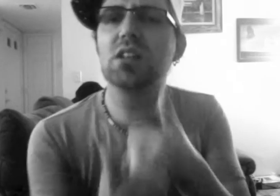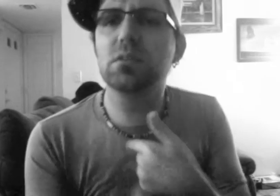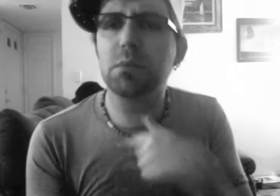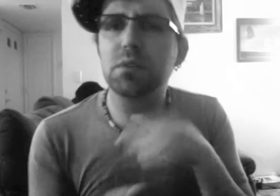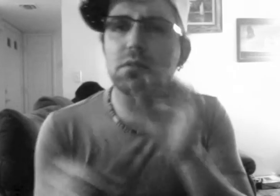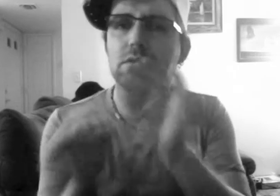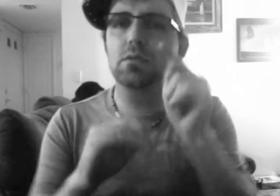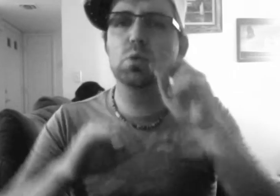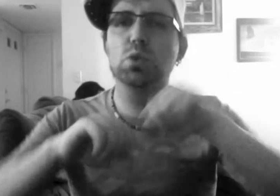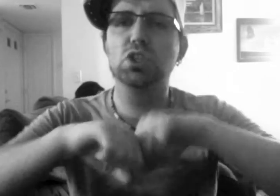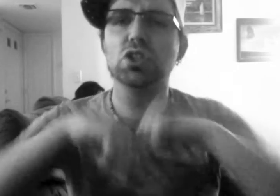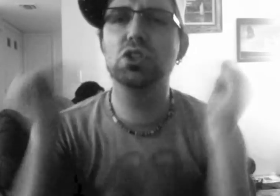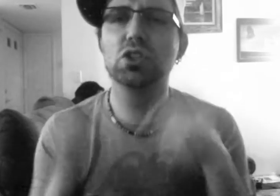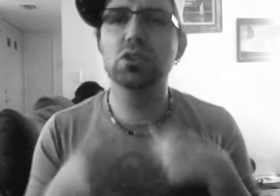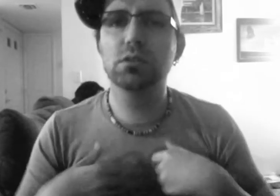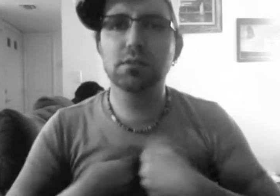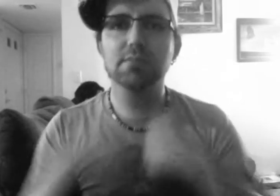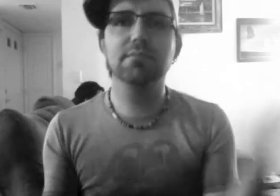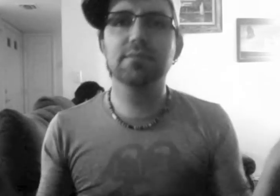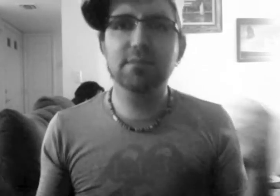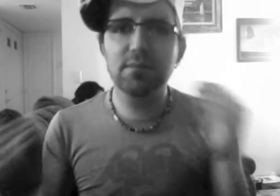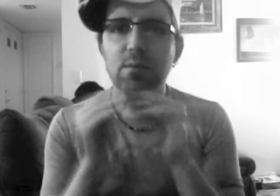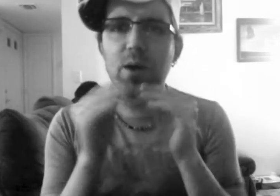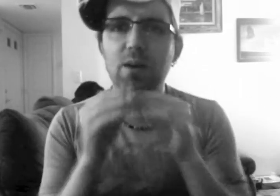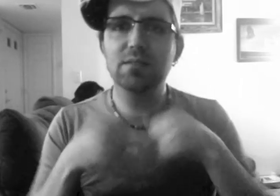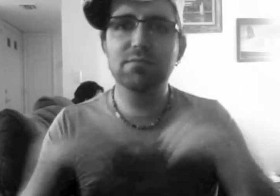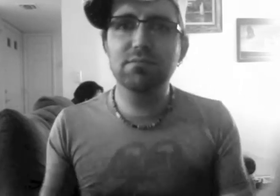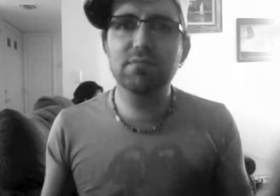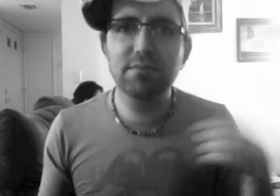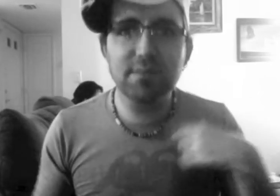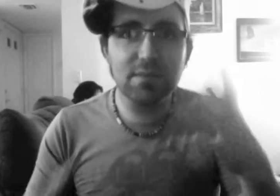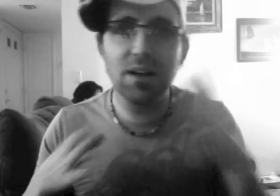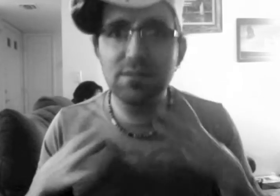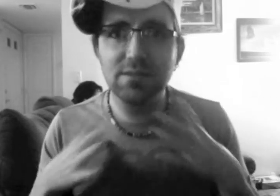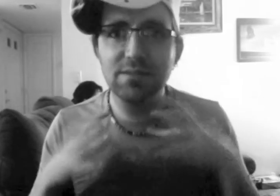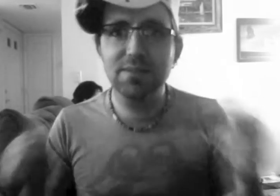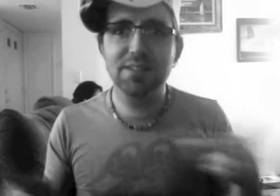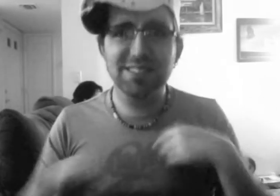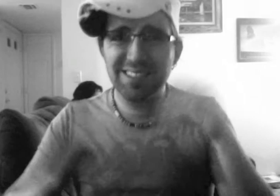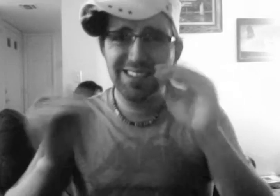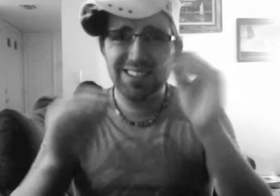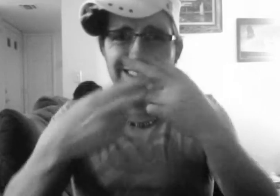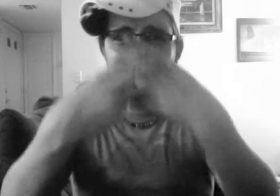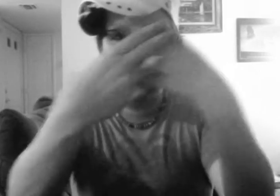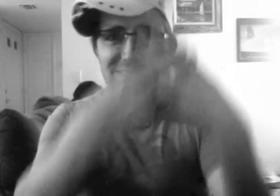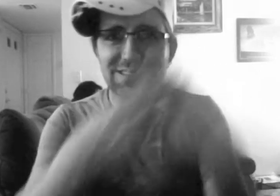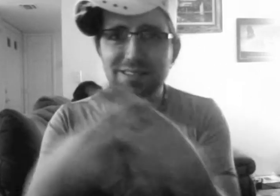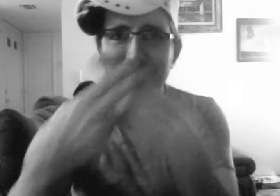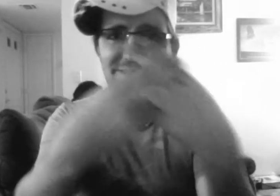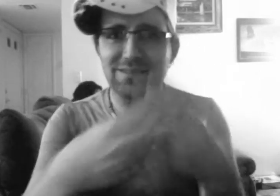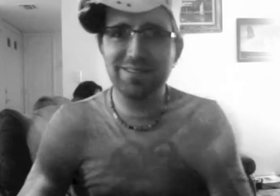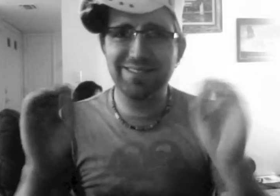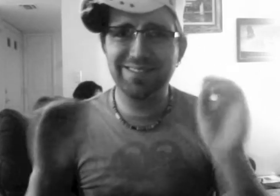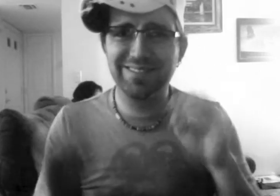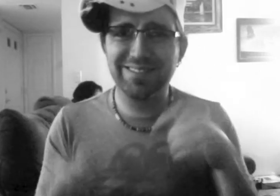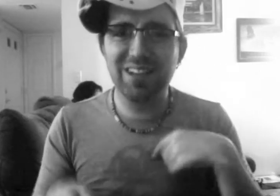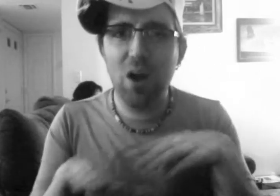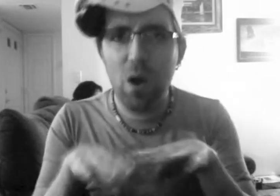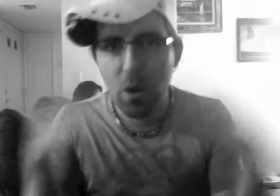so excited.